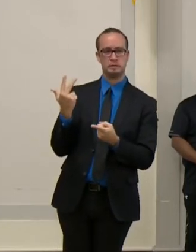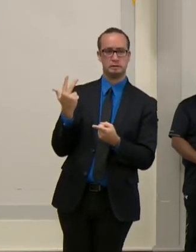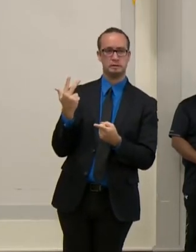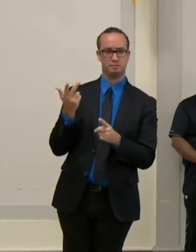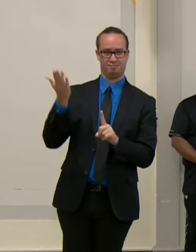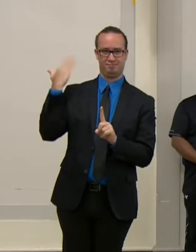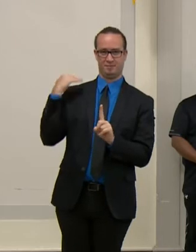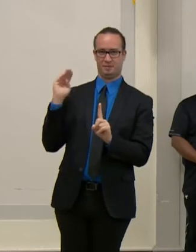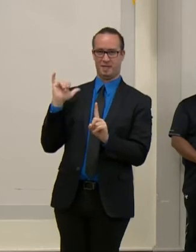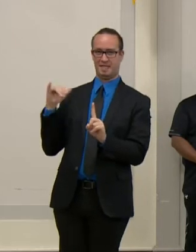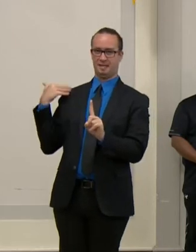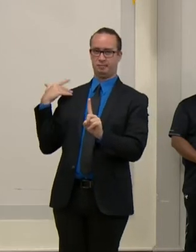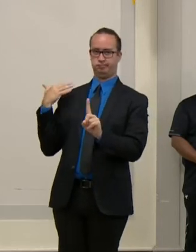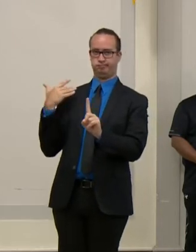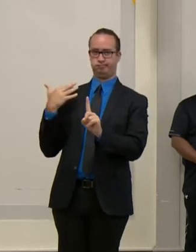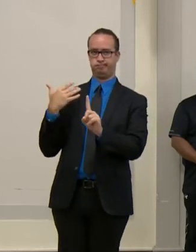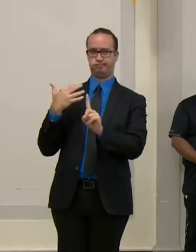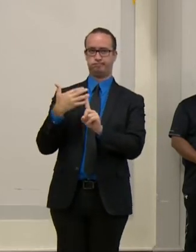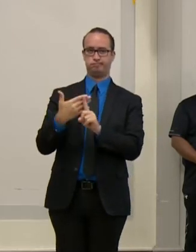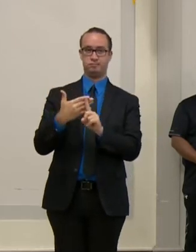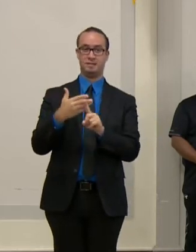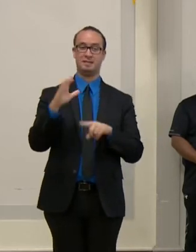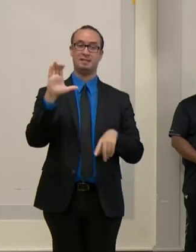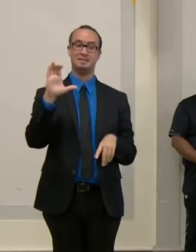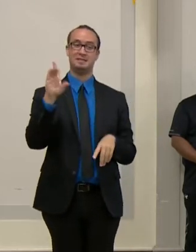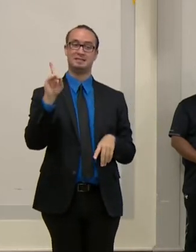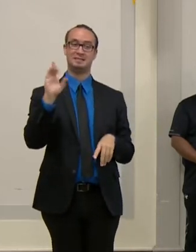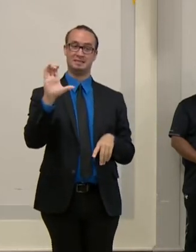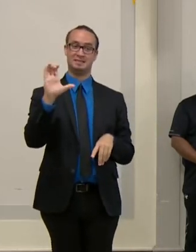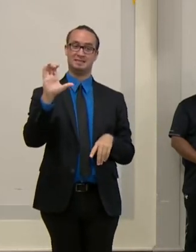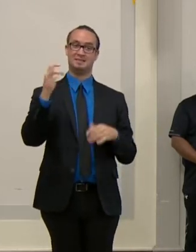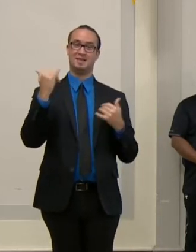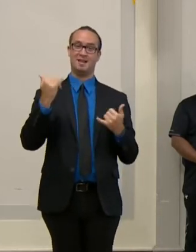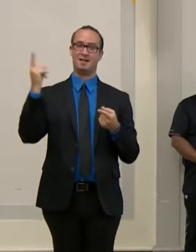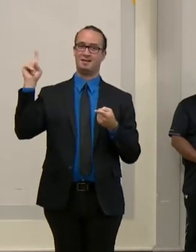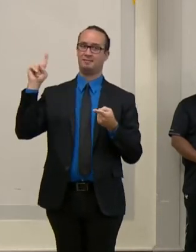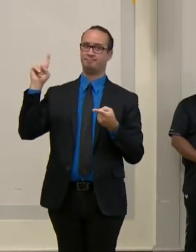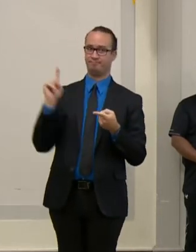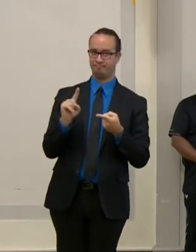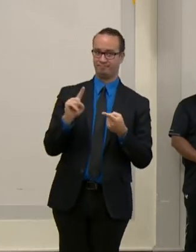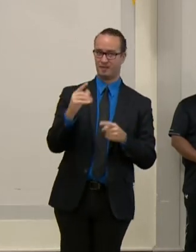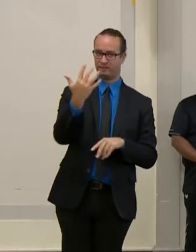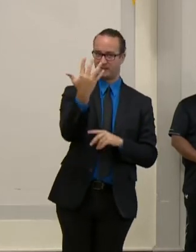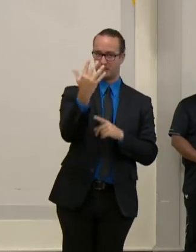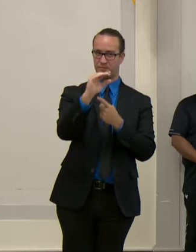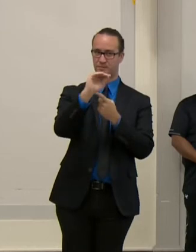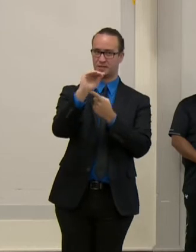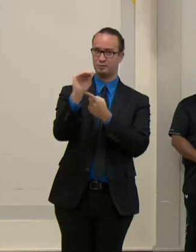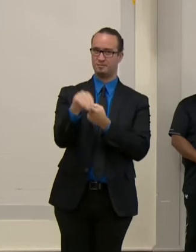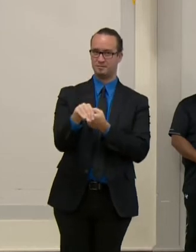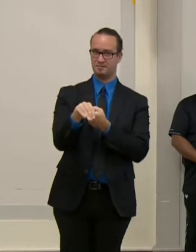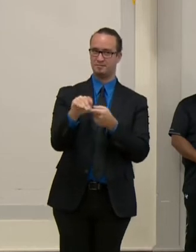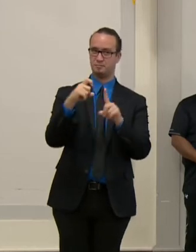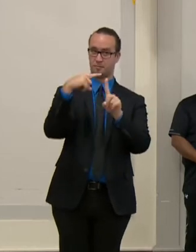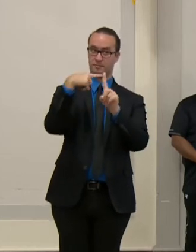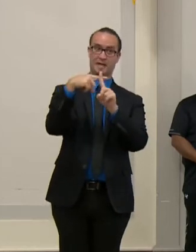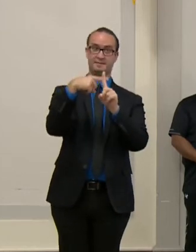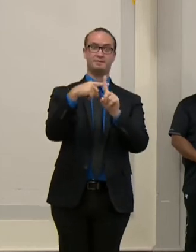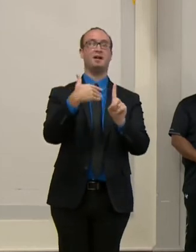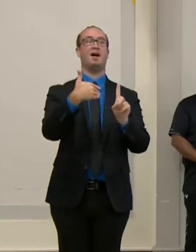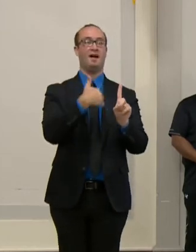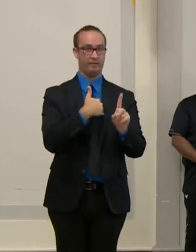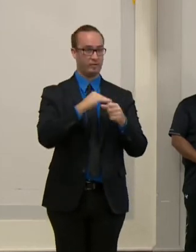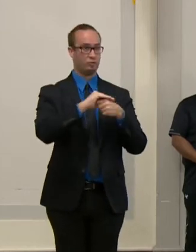advised an even lower threshold of five percent positivity rate, and we wanted our dashboard to reflect these updated recommendations. Our